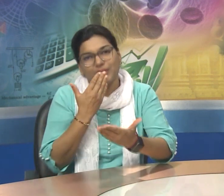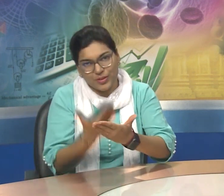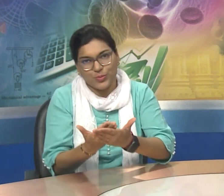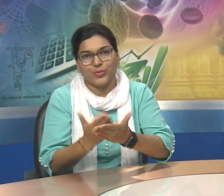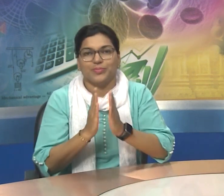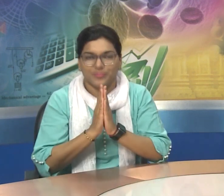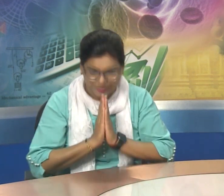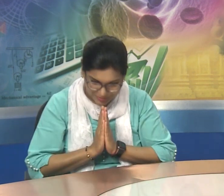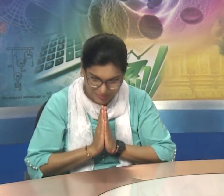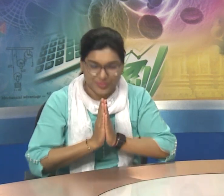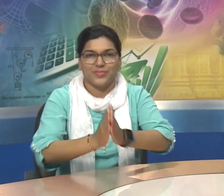Thank. You. Namaste.